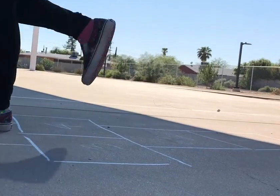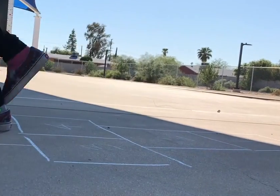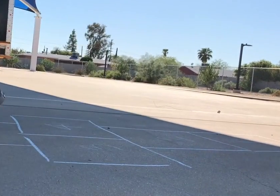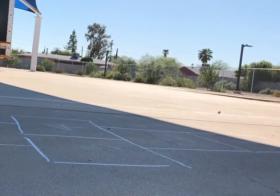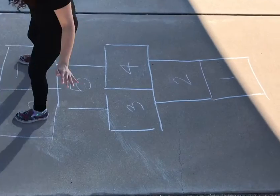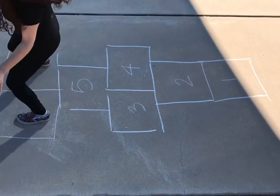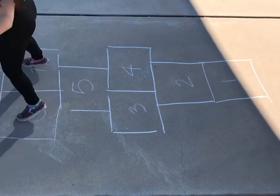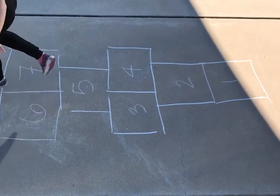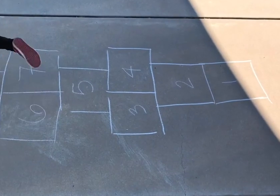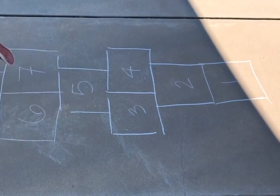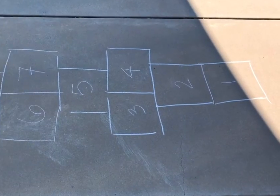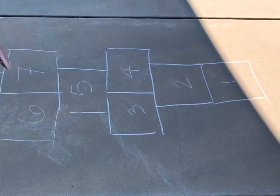five six